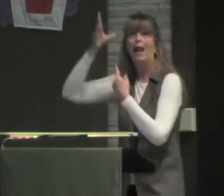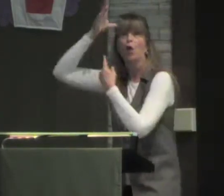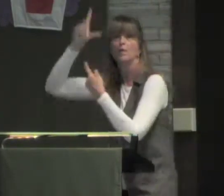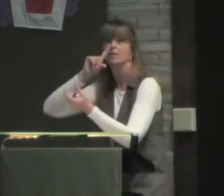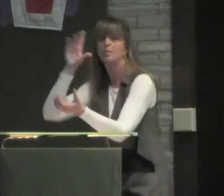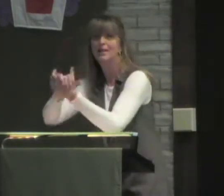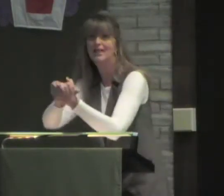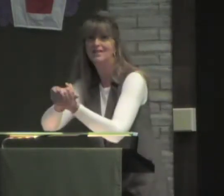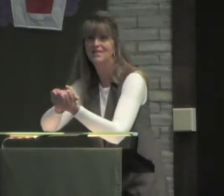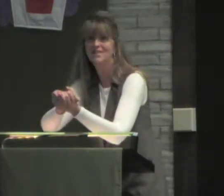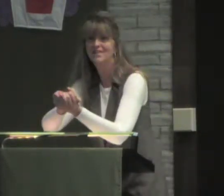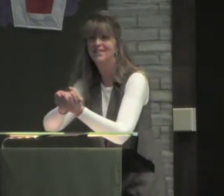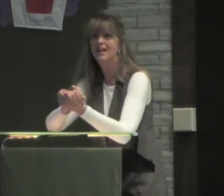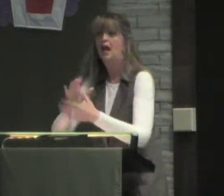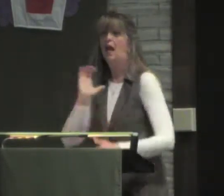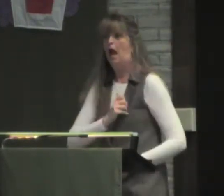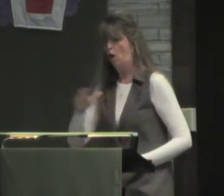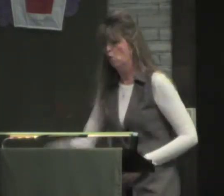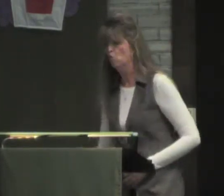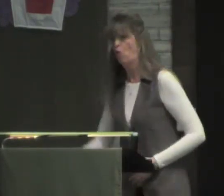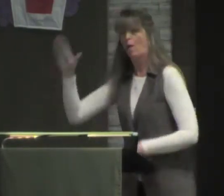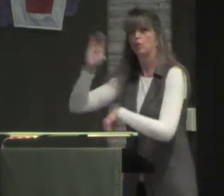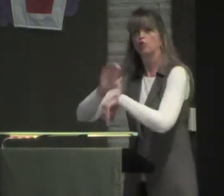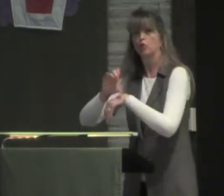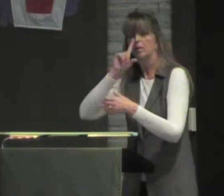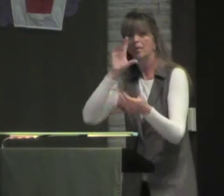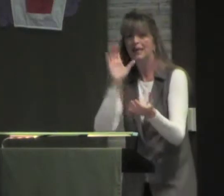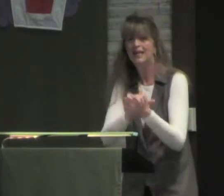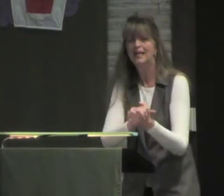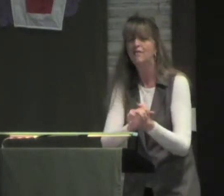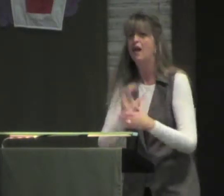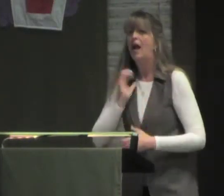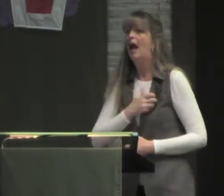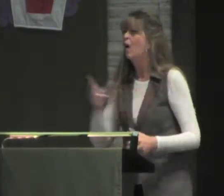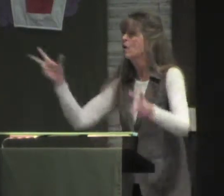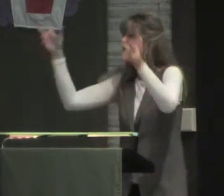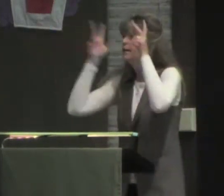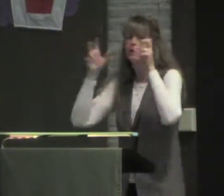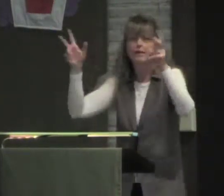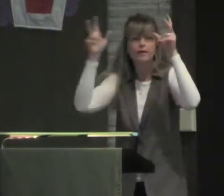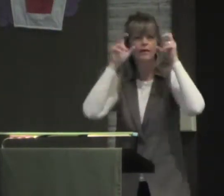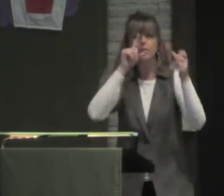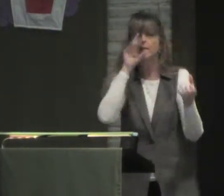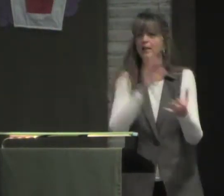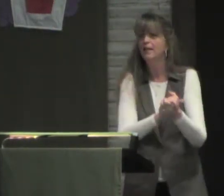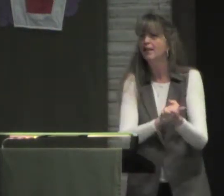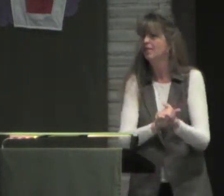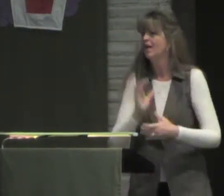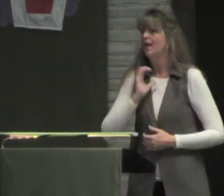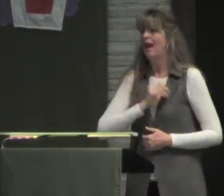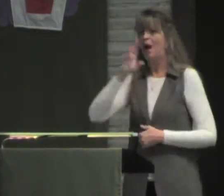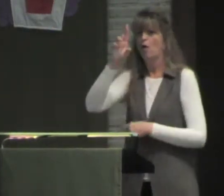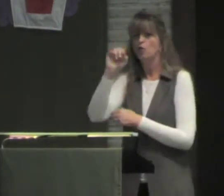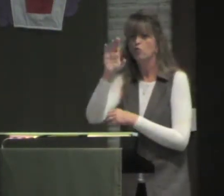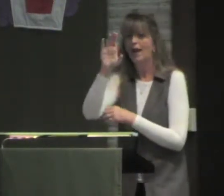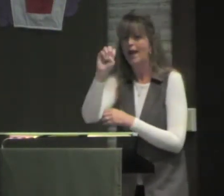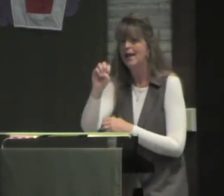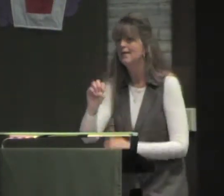our backgrounds, our parents' beliefs. How we were raised. Whatever we heard growing up in the church.